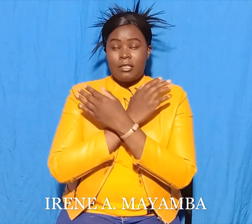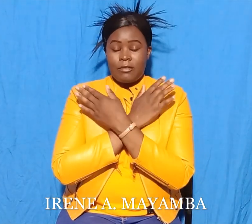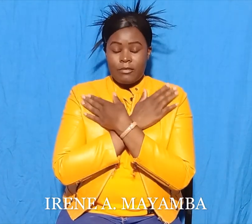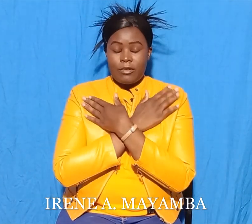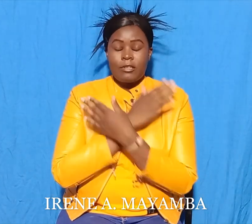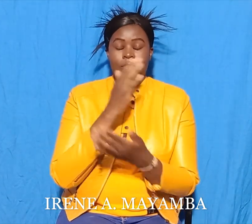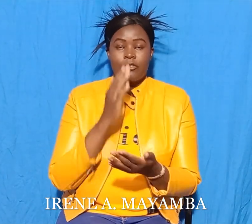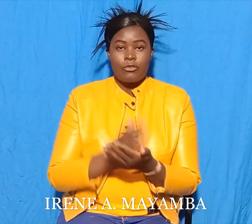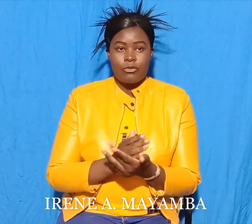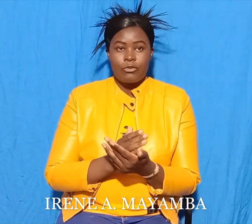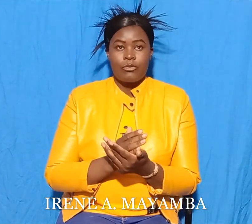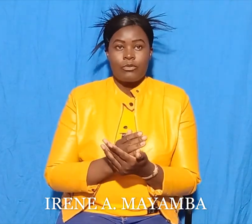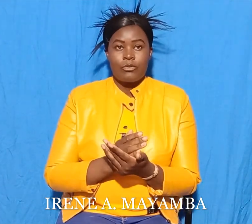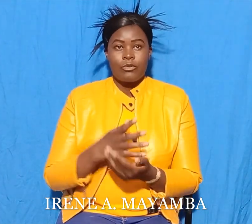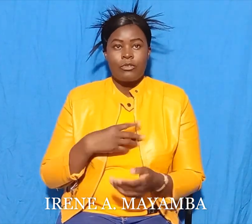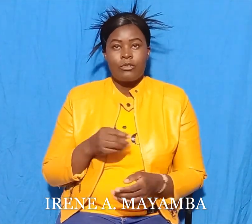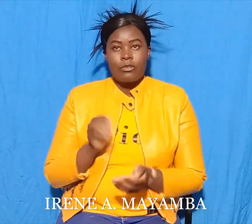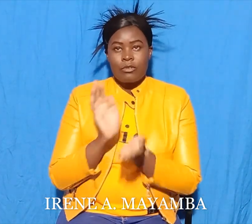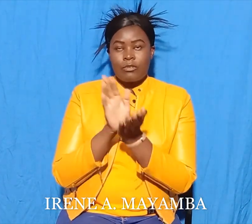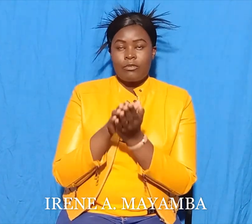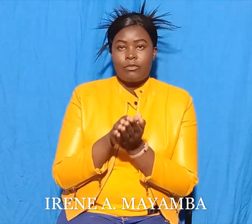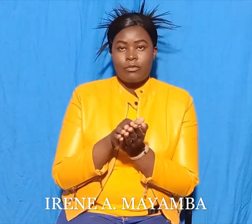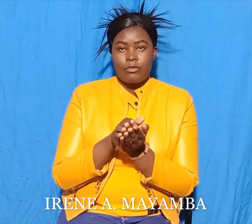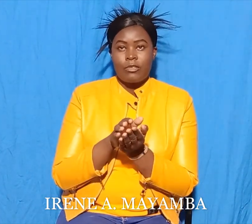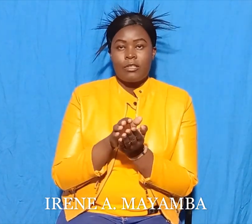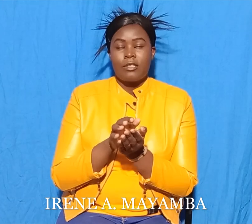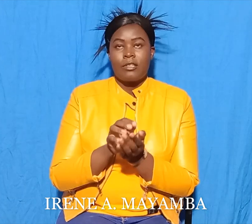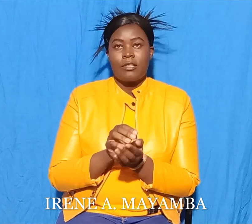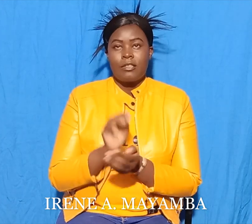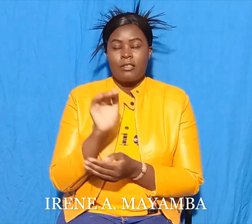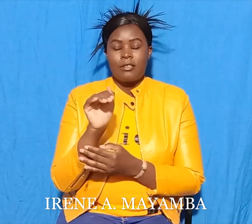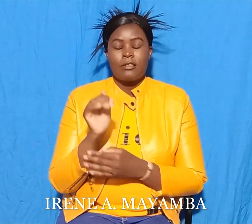monkey to throw some fruits down to him every day.